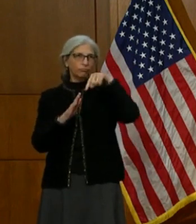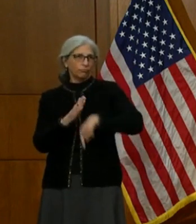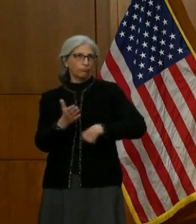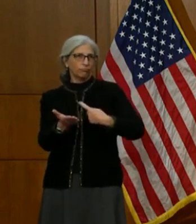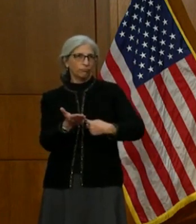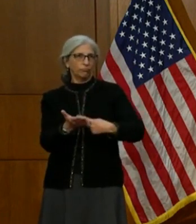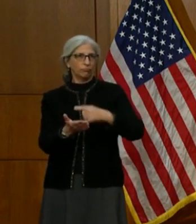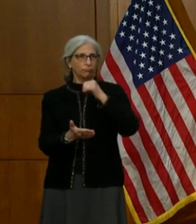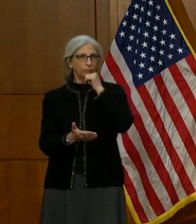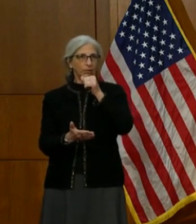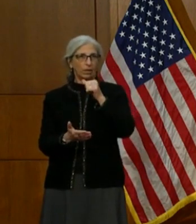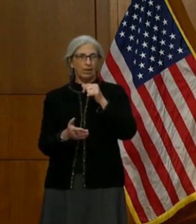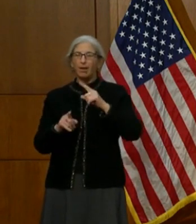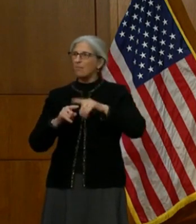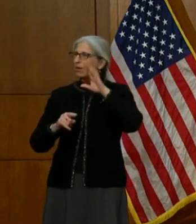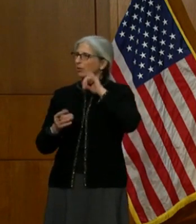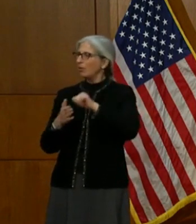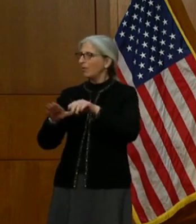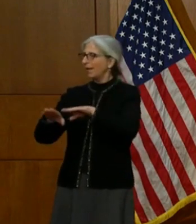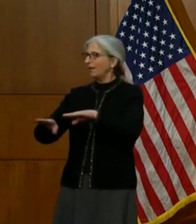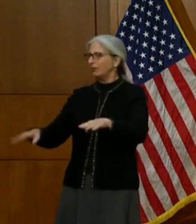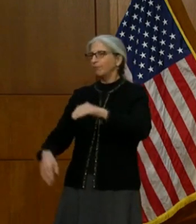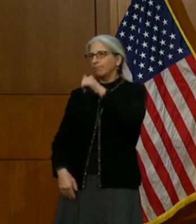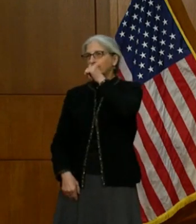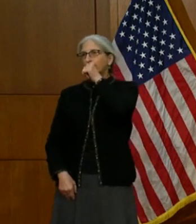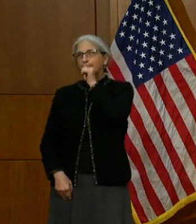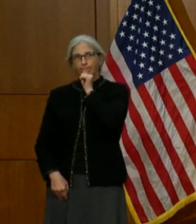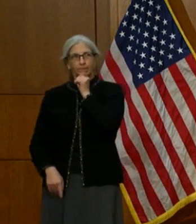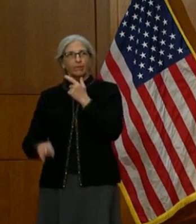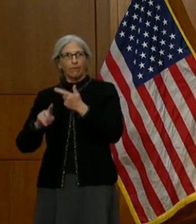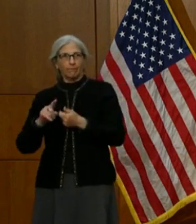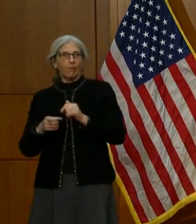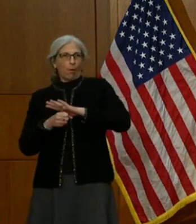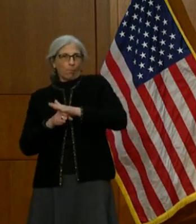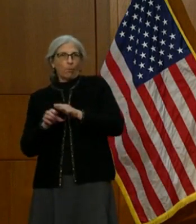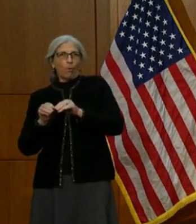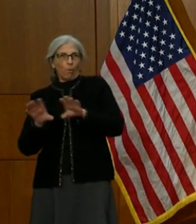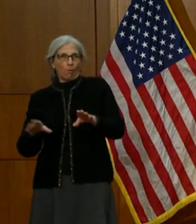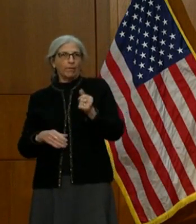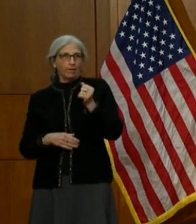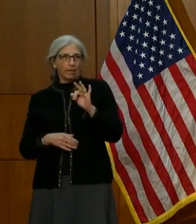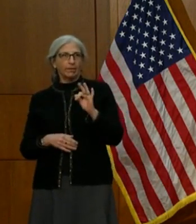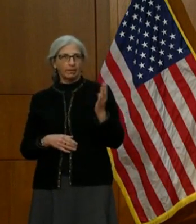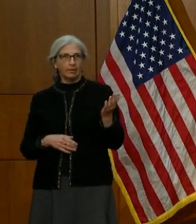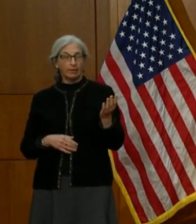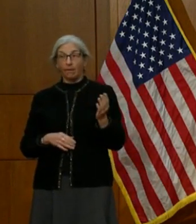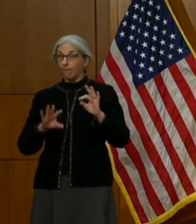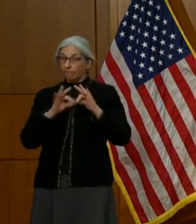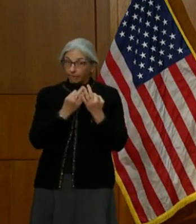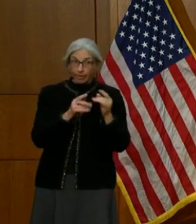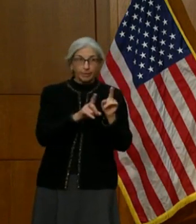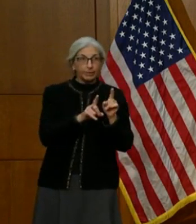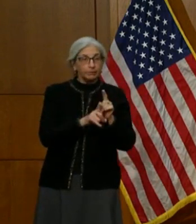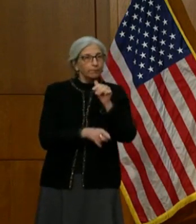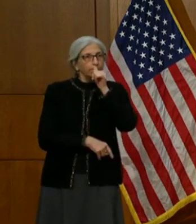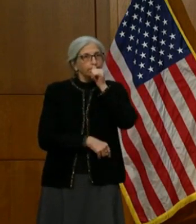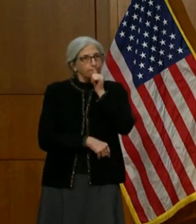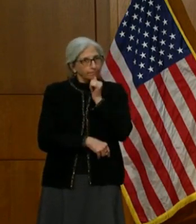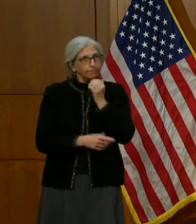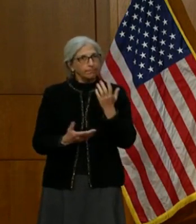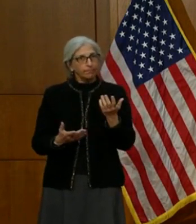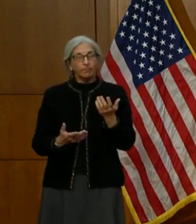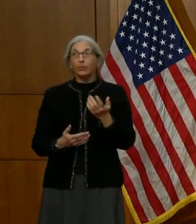our children have suffered from COVID-19, as have our families. And one of the things that we certainly are